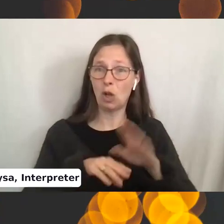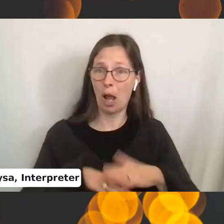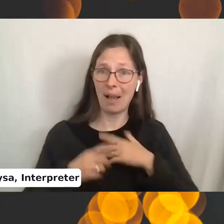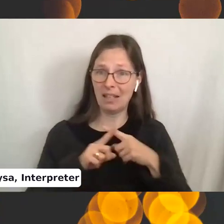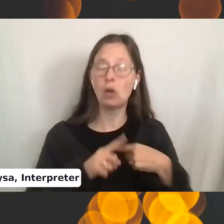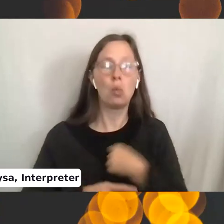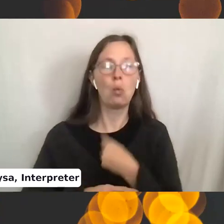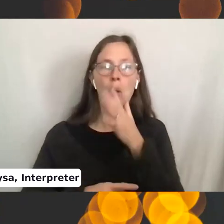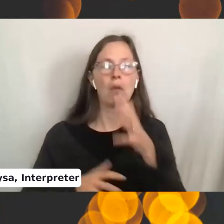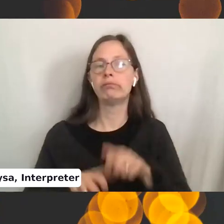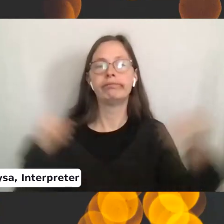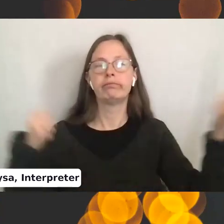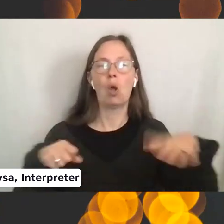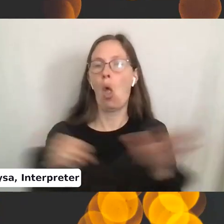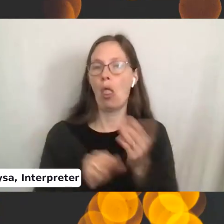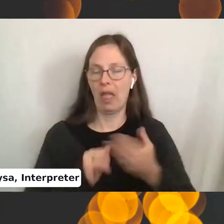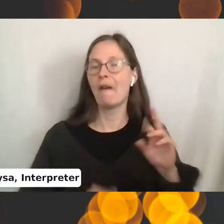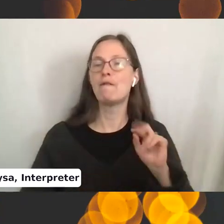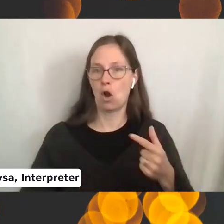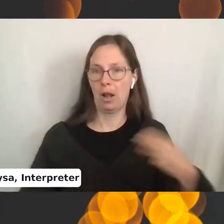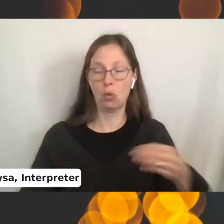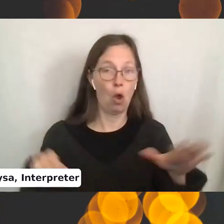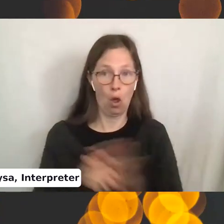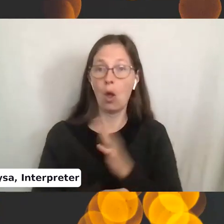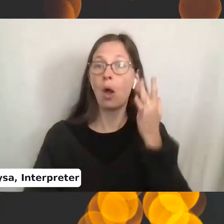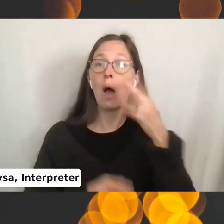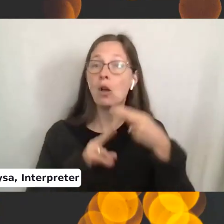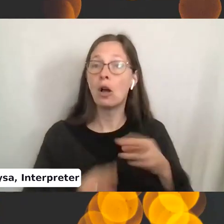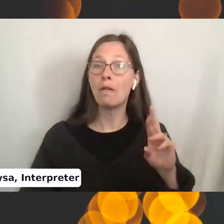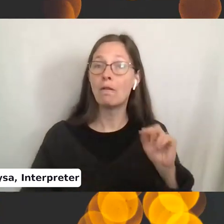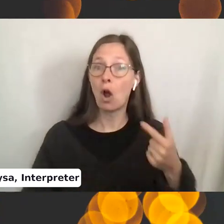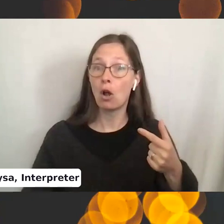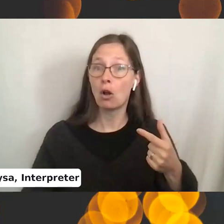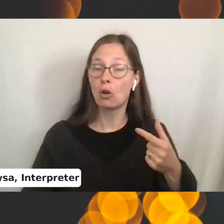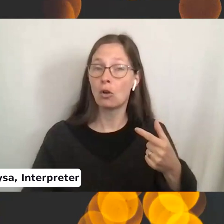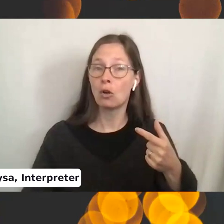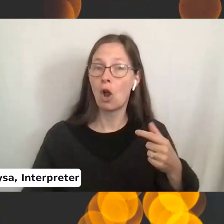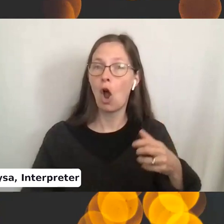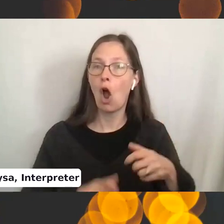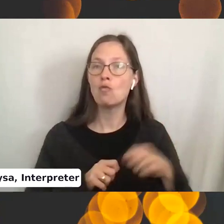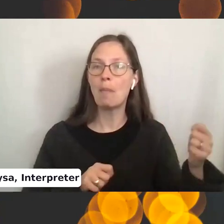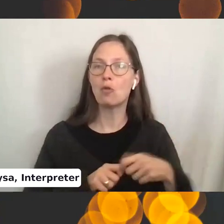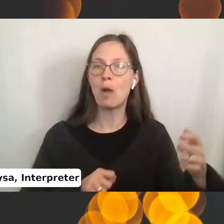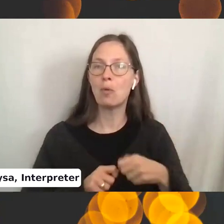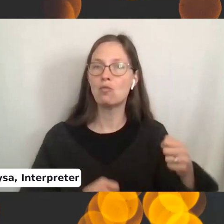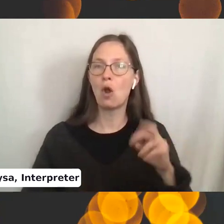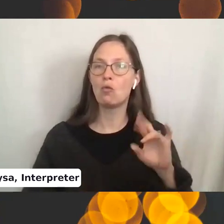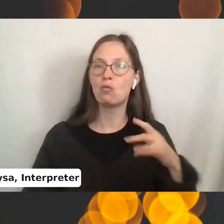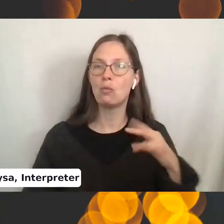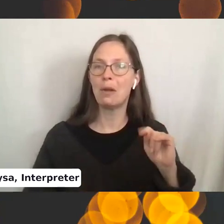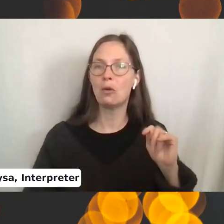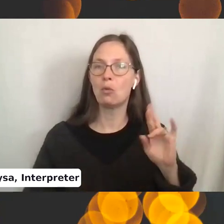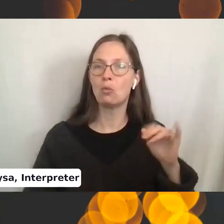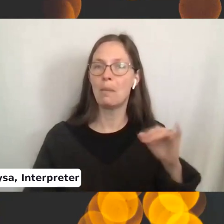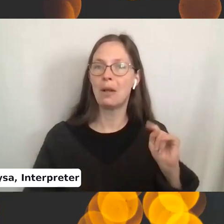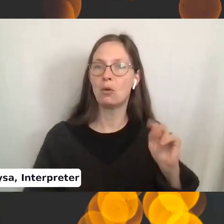frog out the whole thing. And it's called frogging because you rip it. Rip it, rip it. You rip it out. So I'm taking